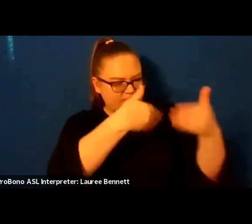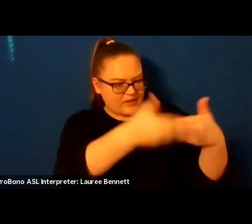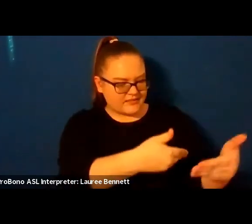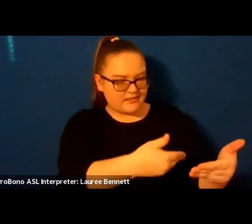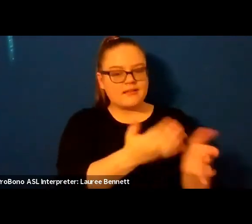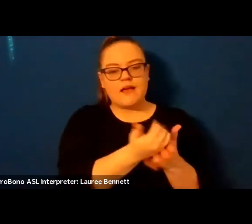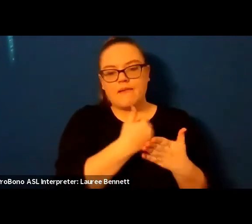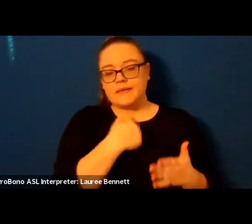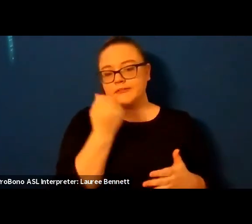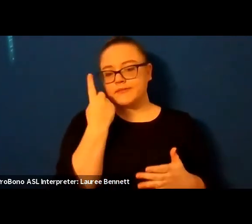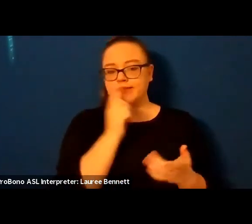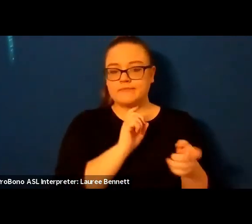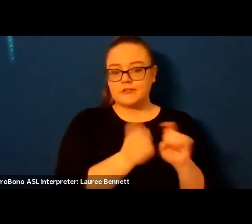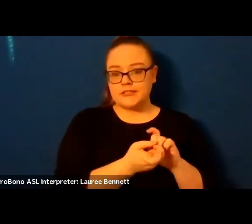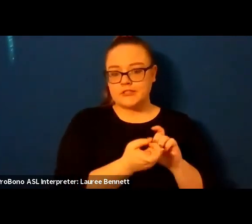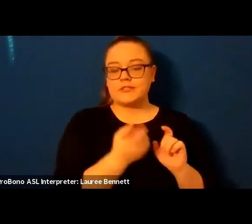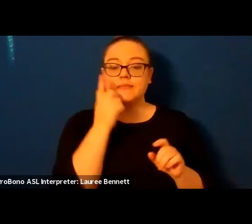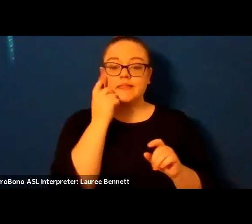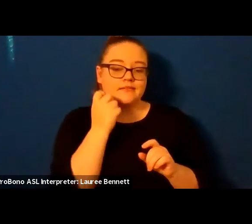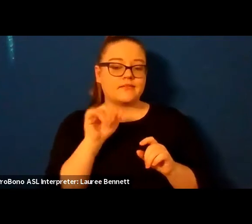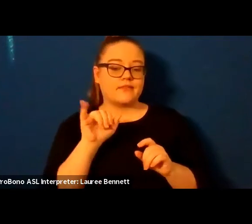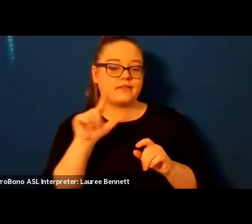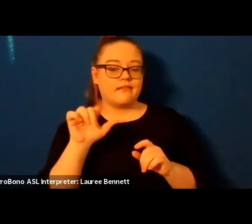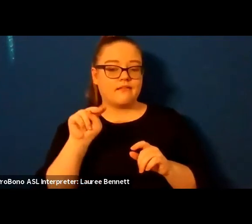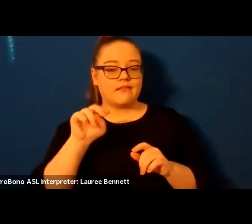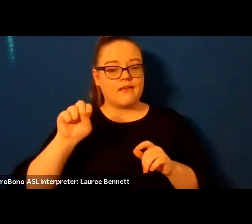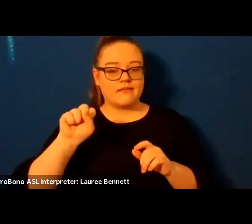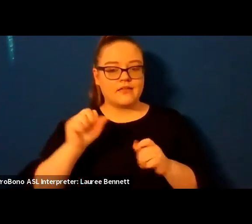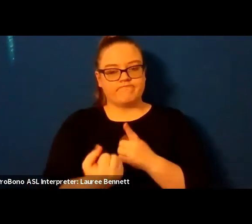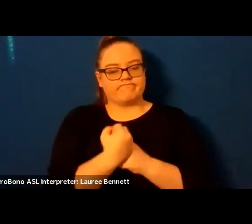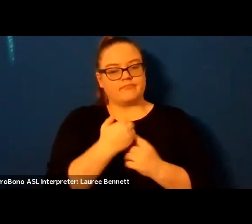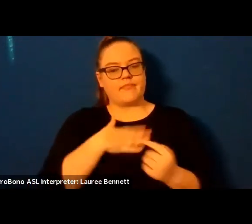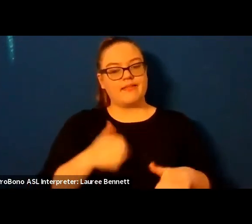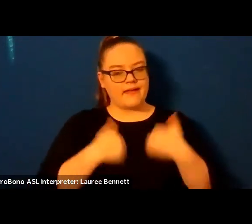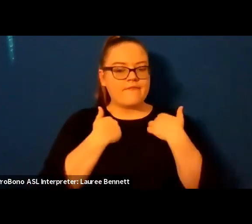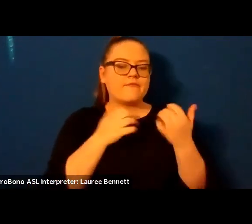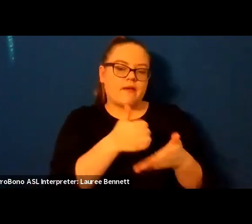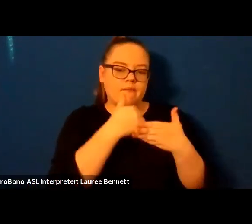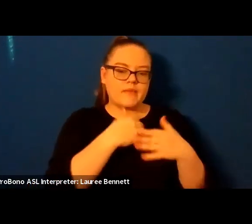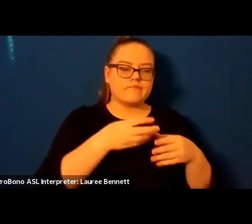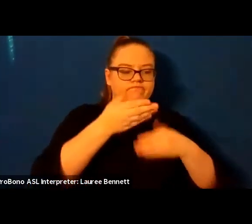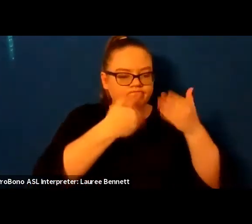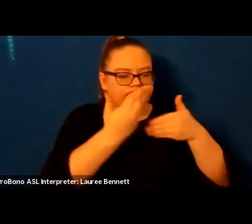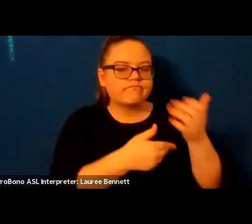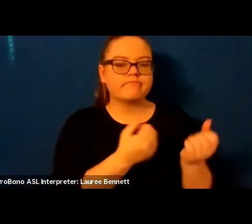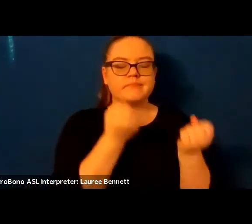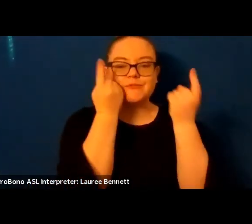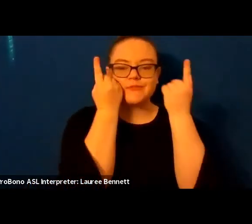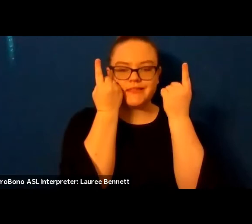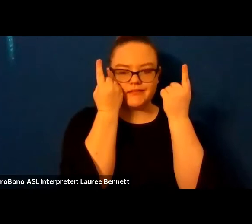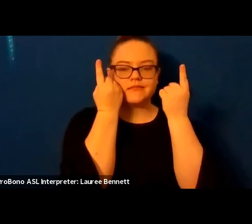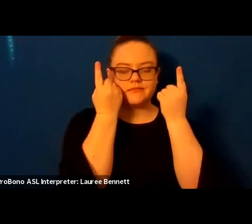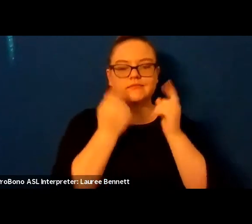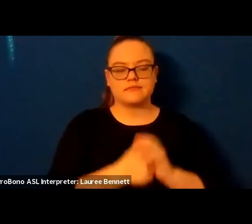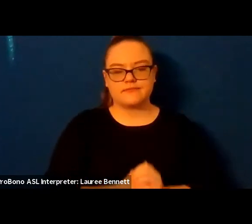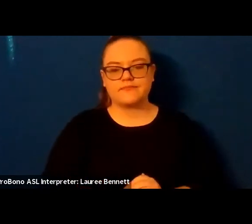that illness brought to my life um so this one is in the voice of persephone she's addressing demeter and it's